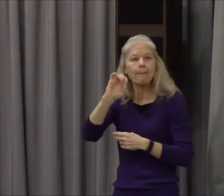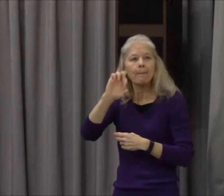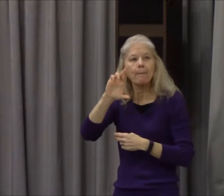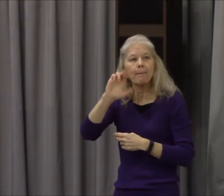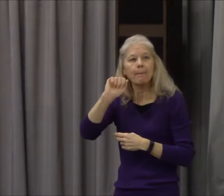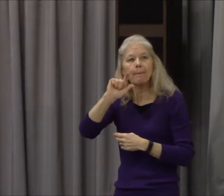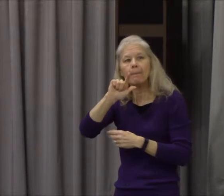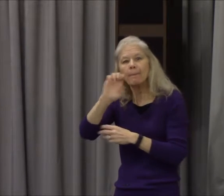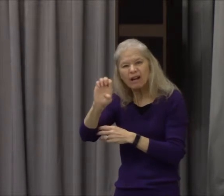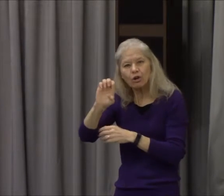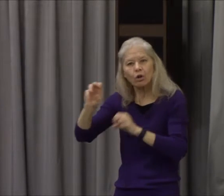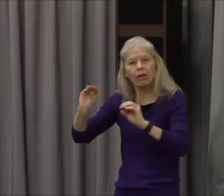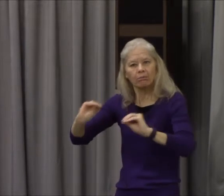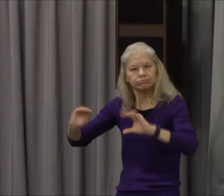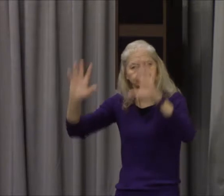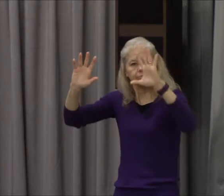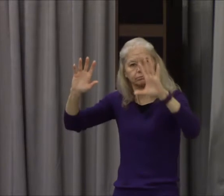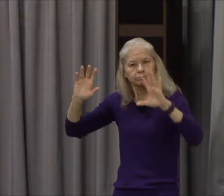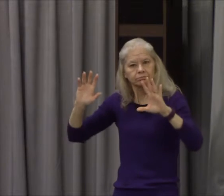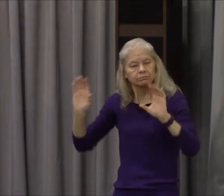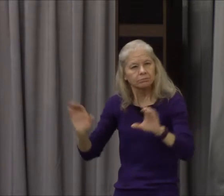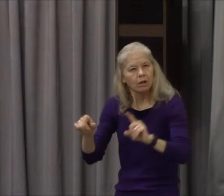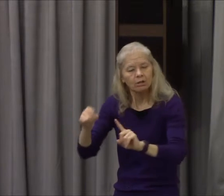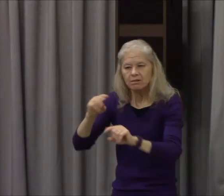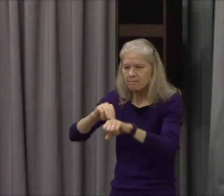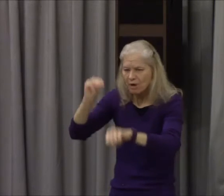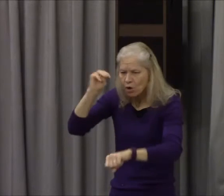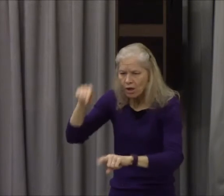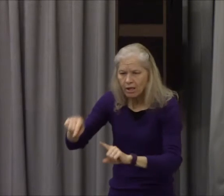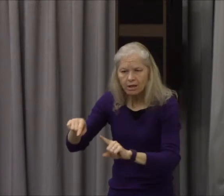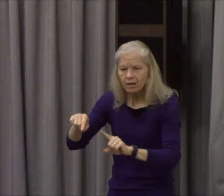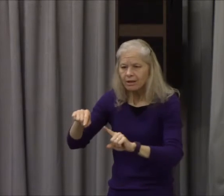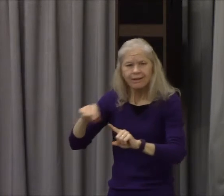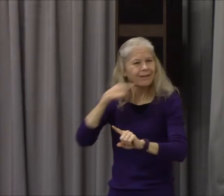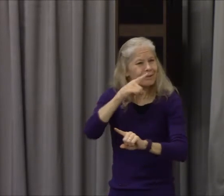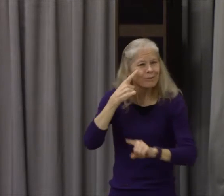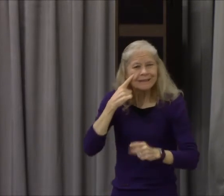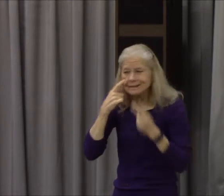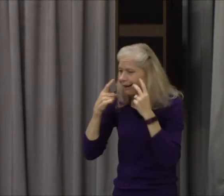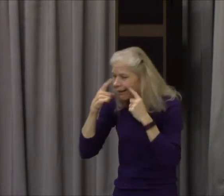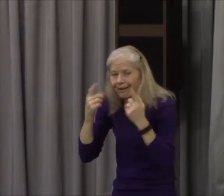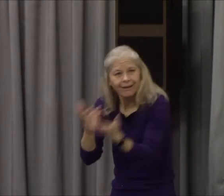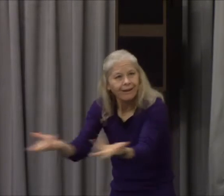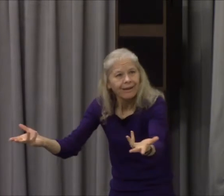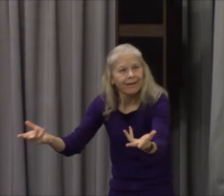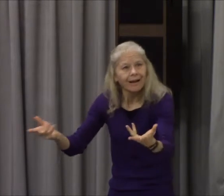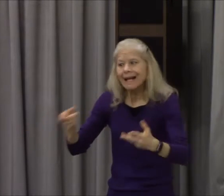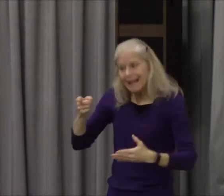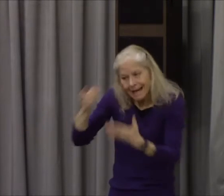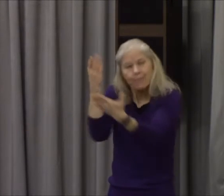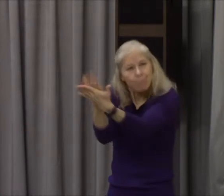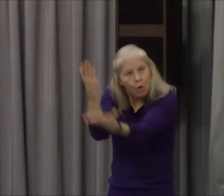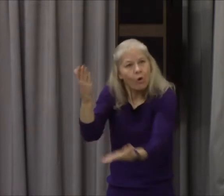And it's interesting that Paul when he puts them down he references Moses.